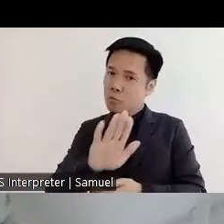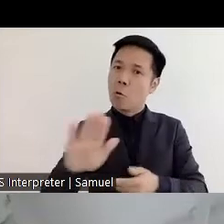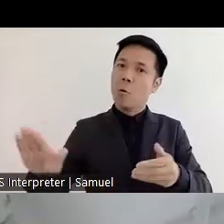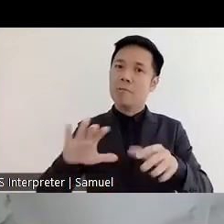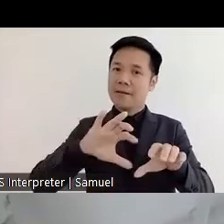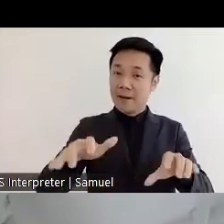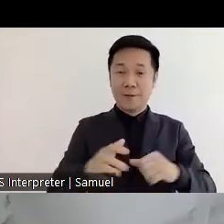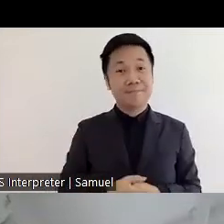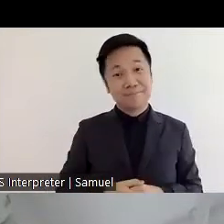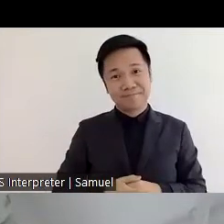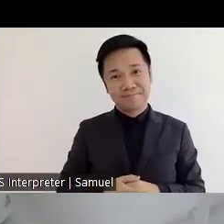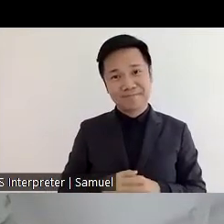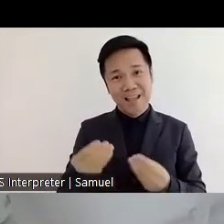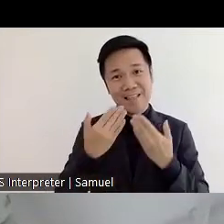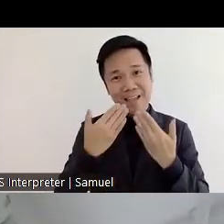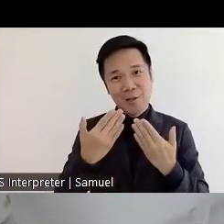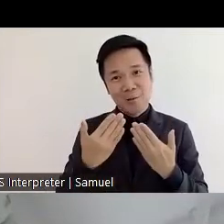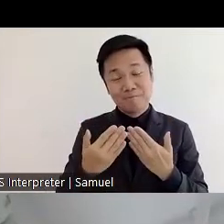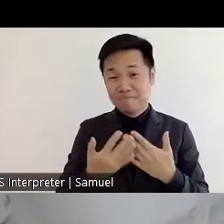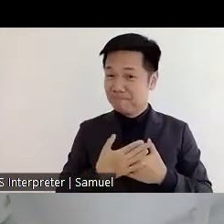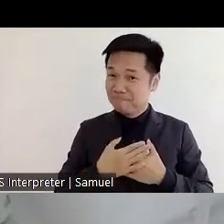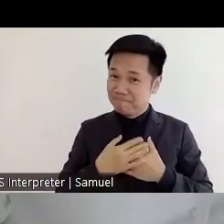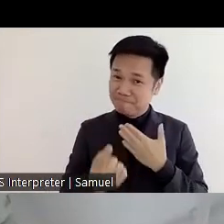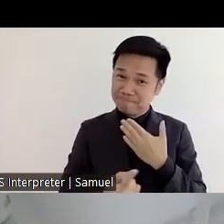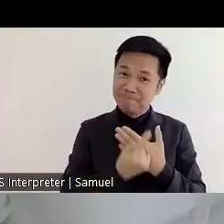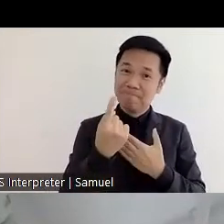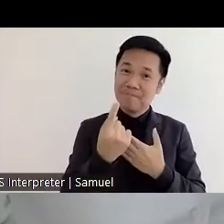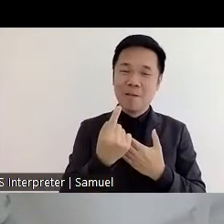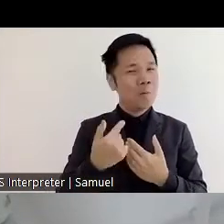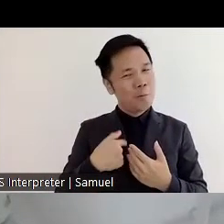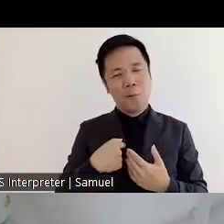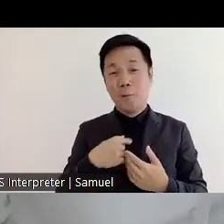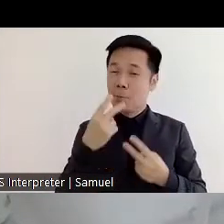opportunity um we really enjoyed the different sessions